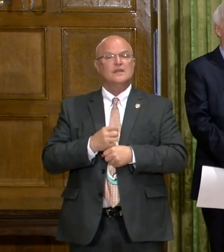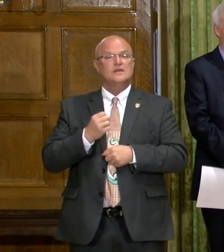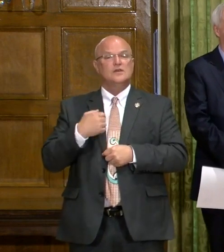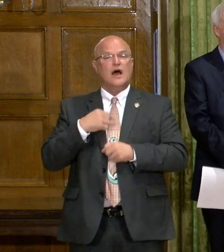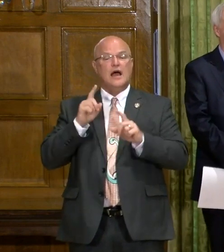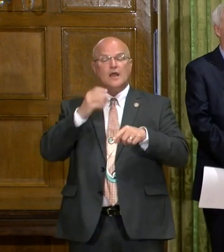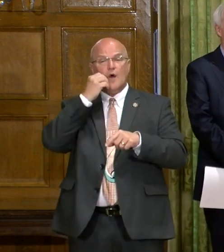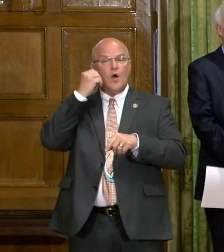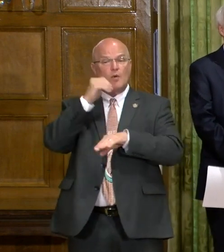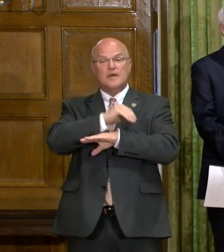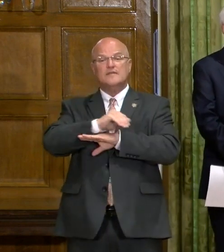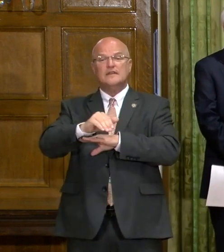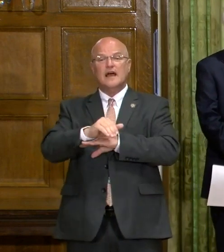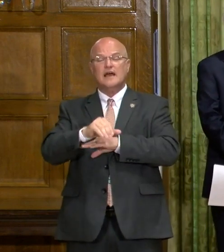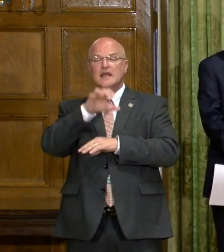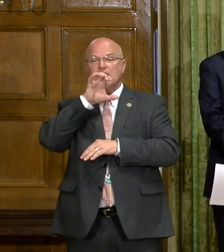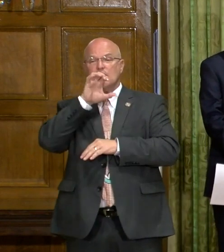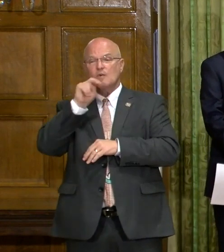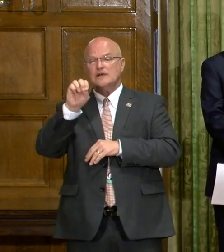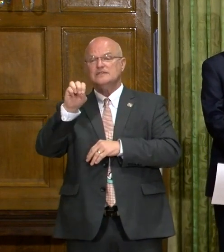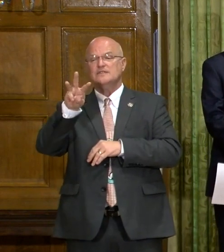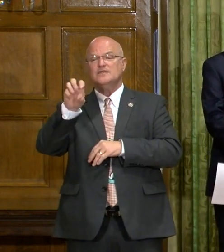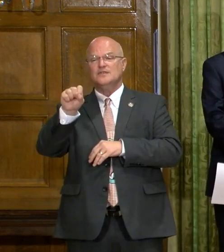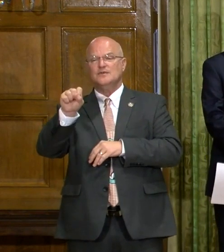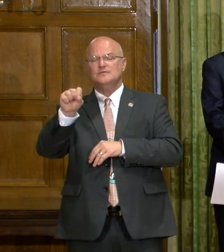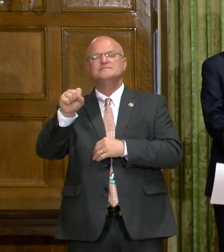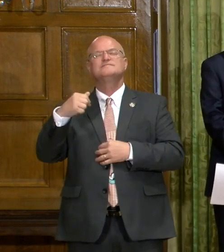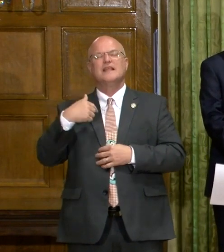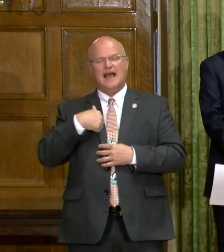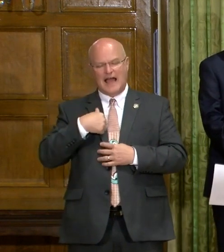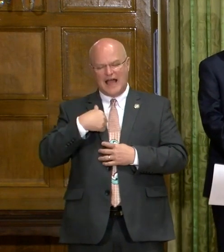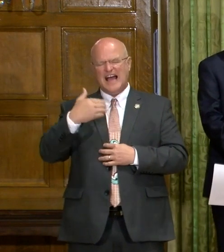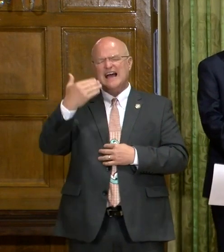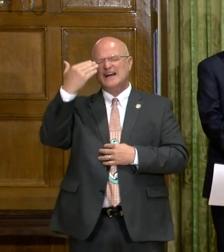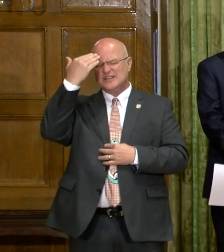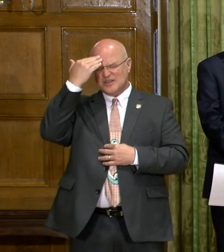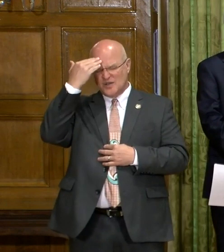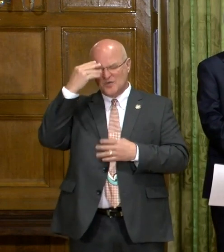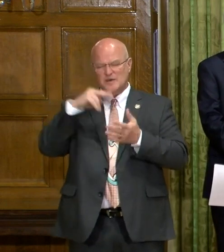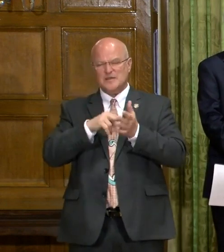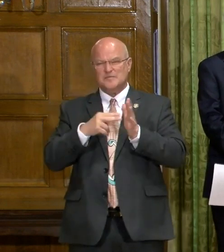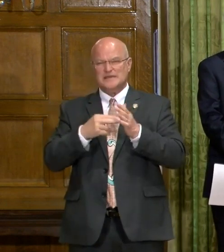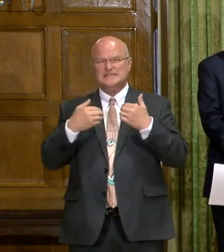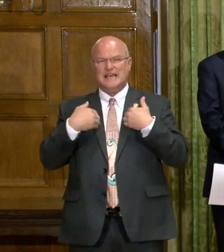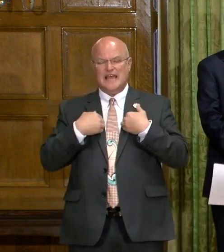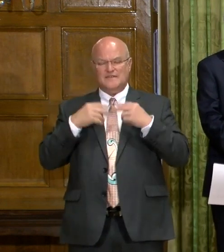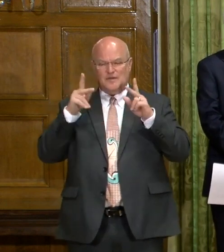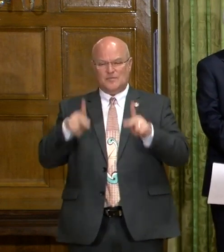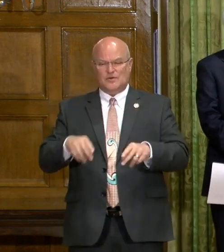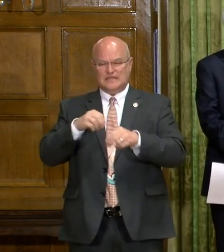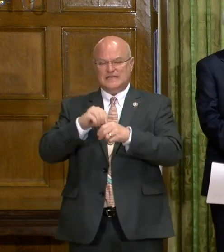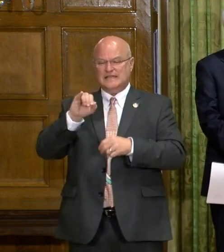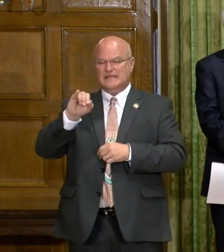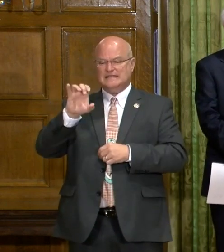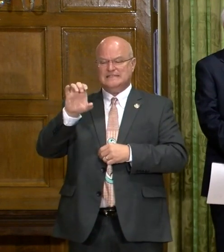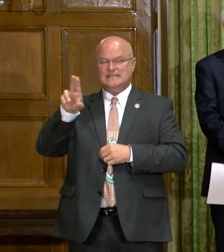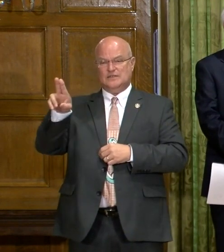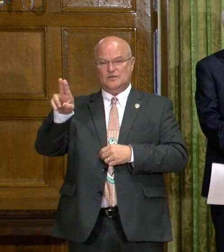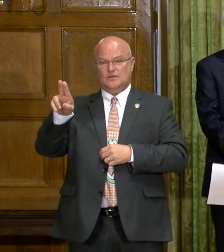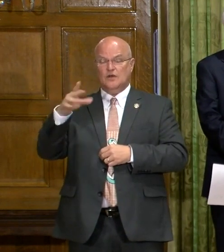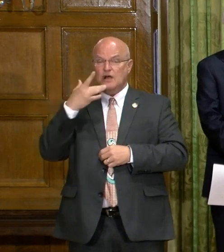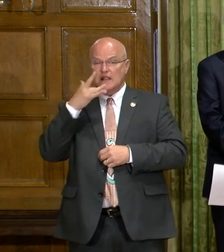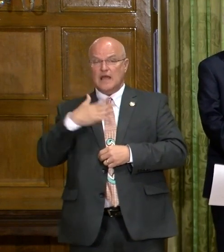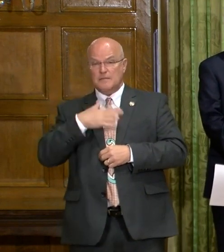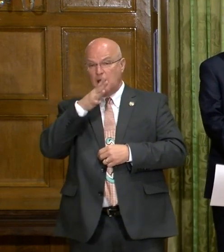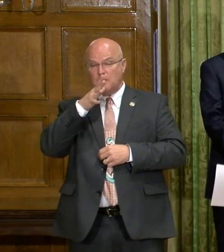So when I go home every night and watch the news, I know what it's like to have a loved one in the ICU. Fortunately,